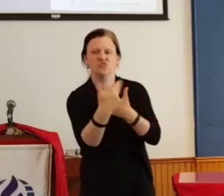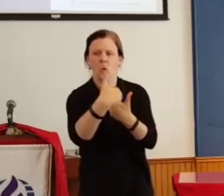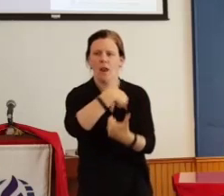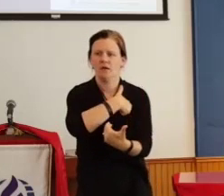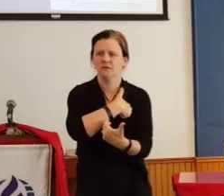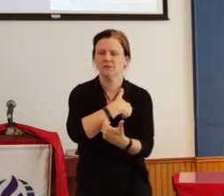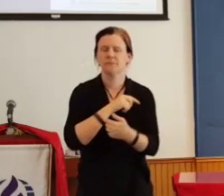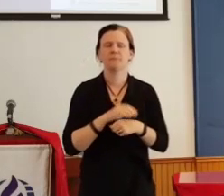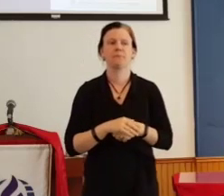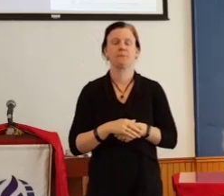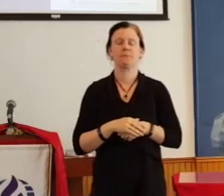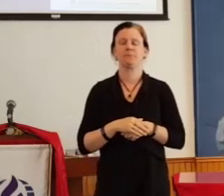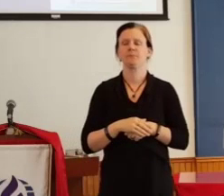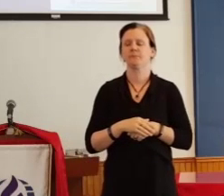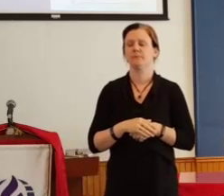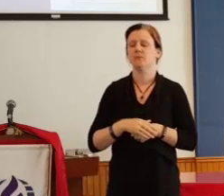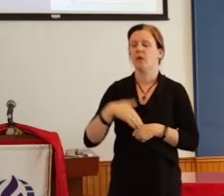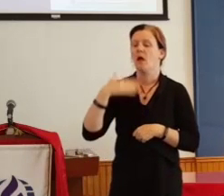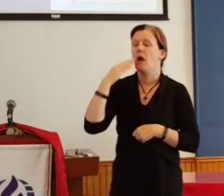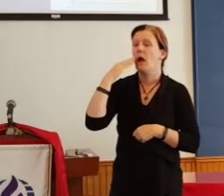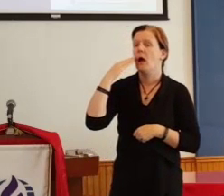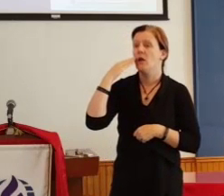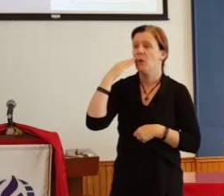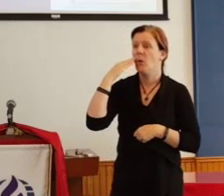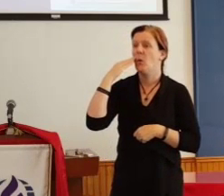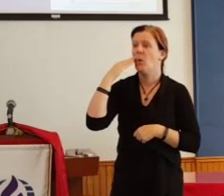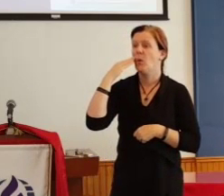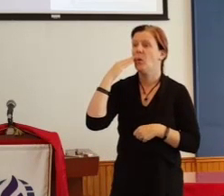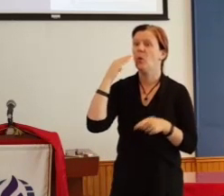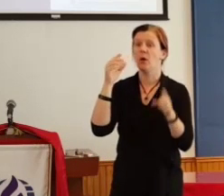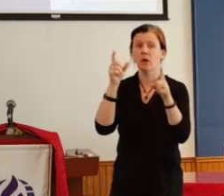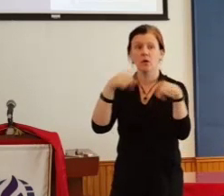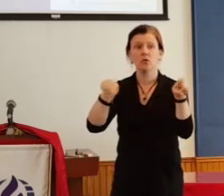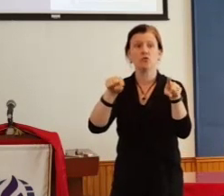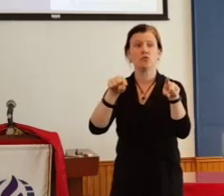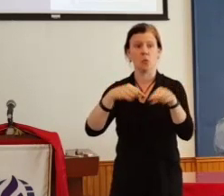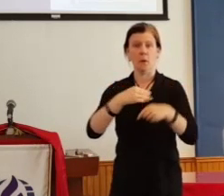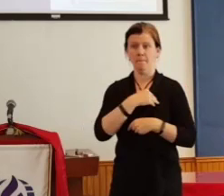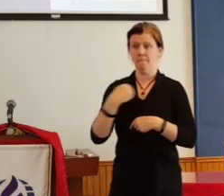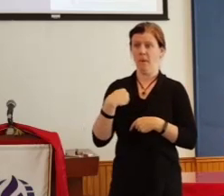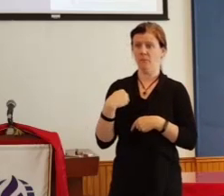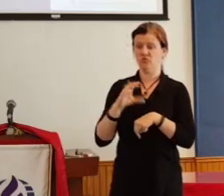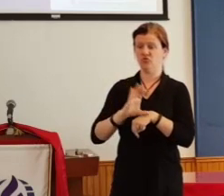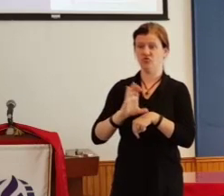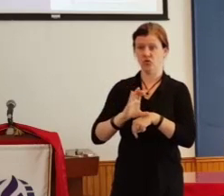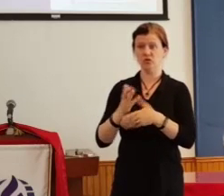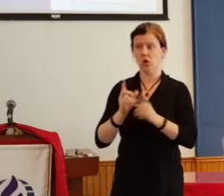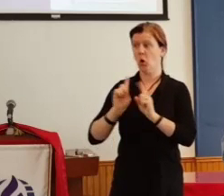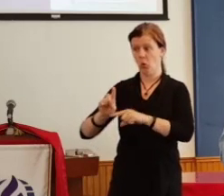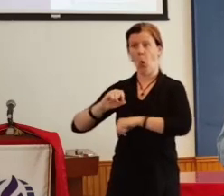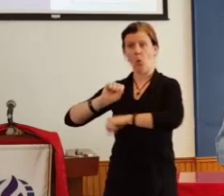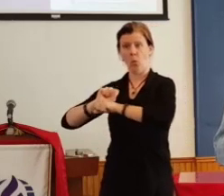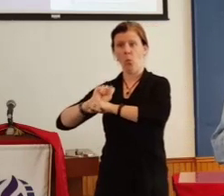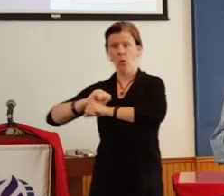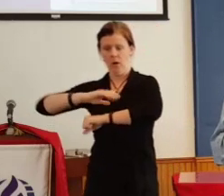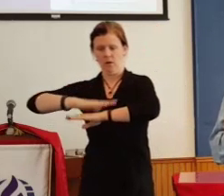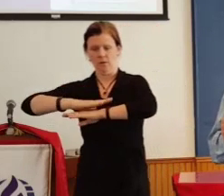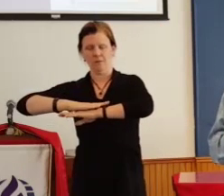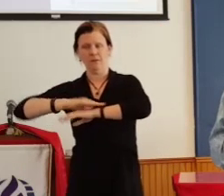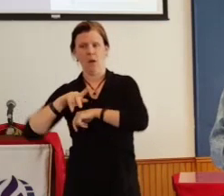I know that those who are part of MMCC at Pride come away richer for the experience and stronger in their